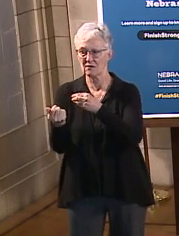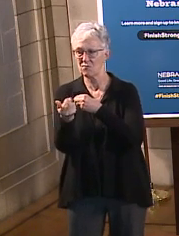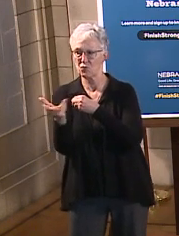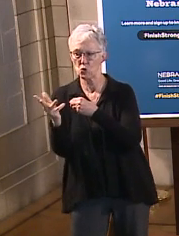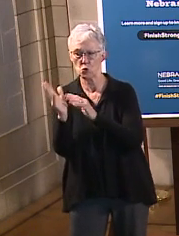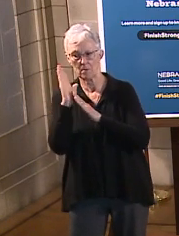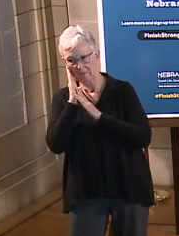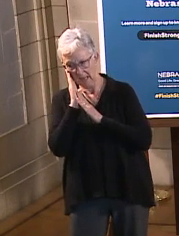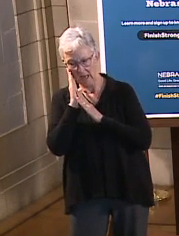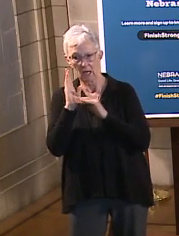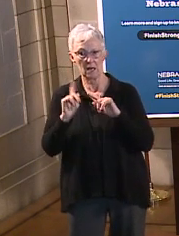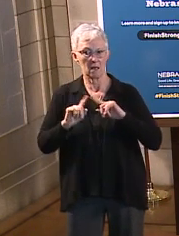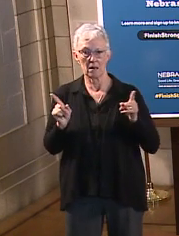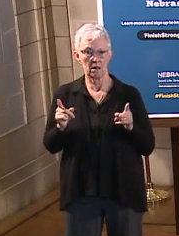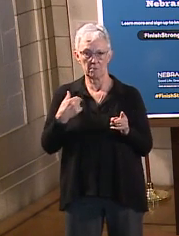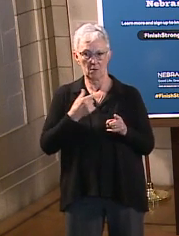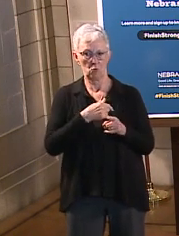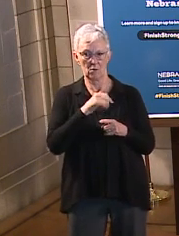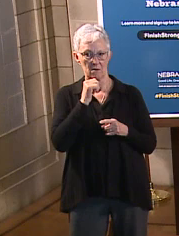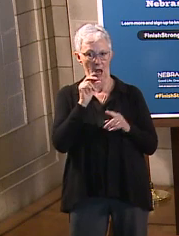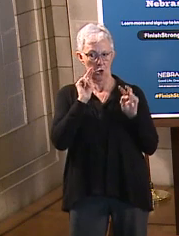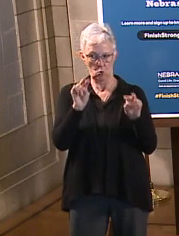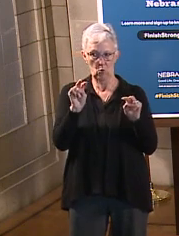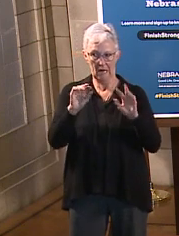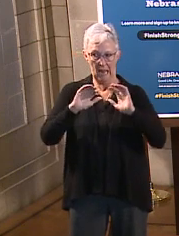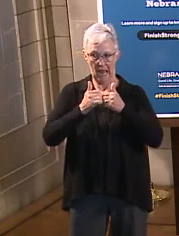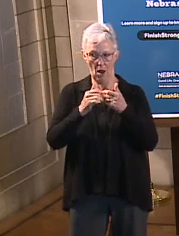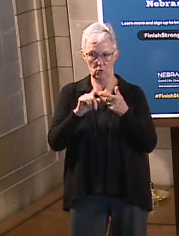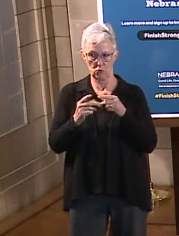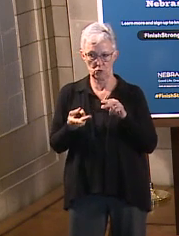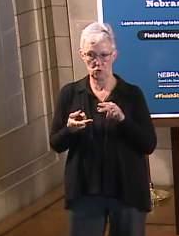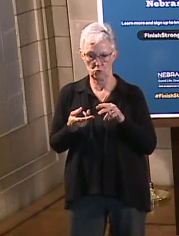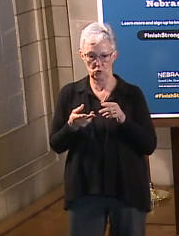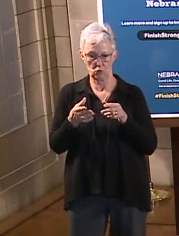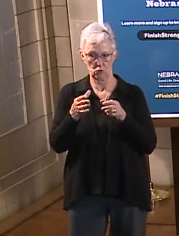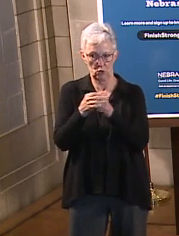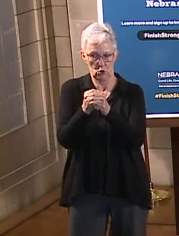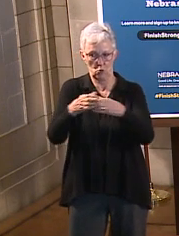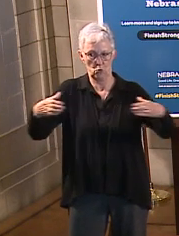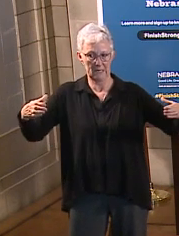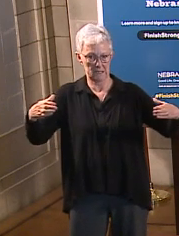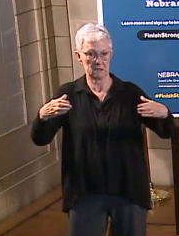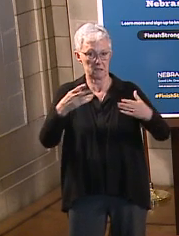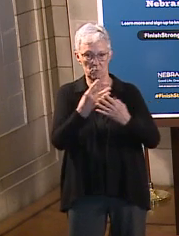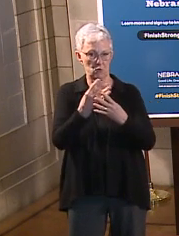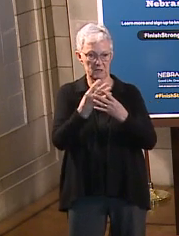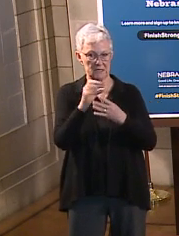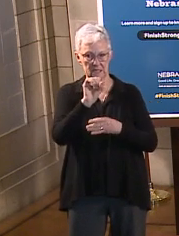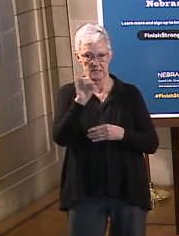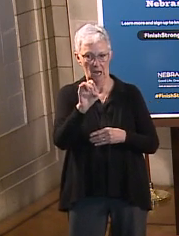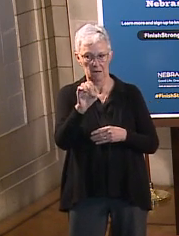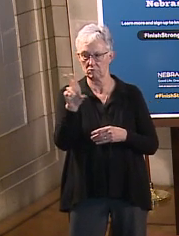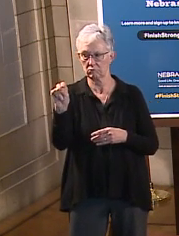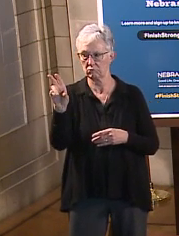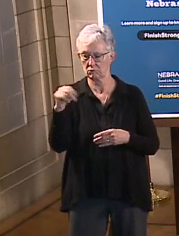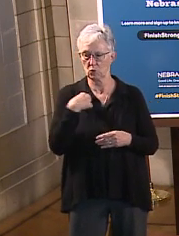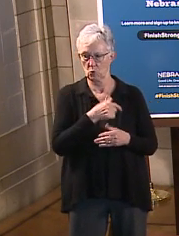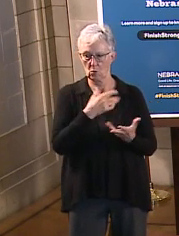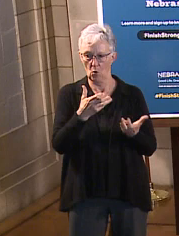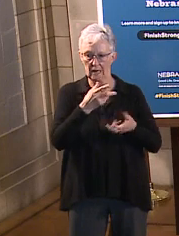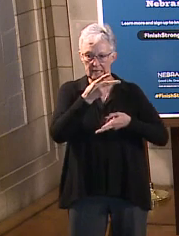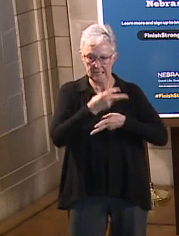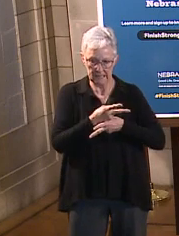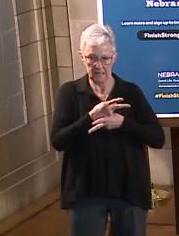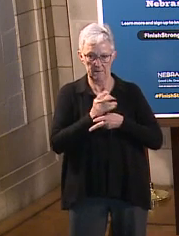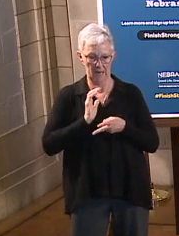capacity. It's about replacing a facility that is going to be at the end of its useful lifespan here within the next decade. So